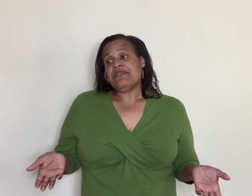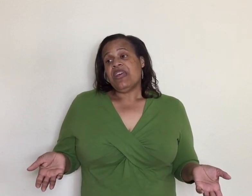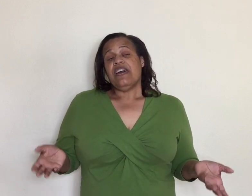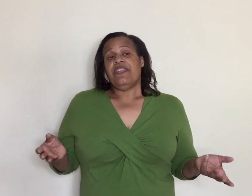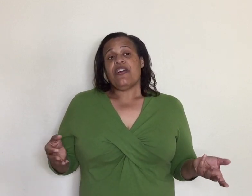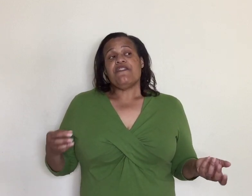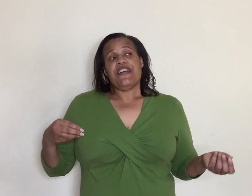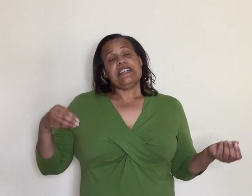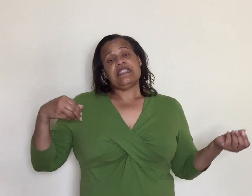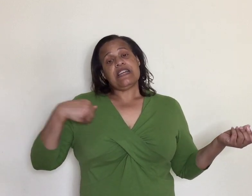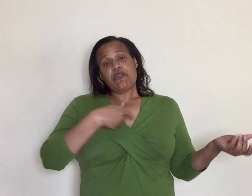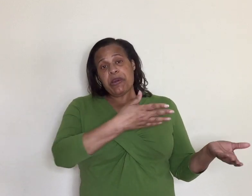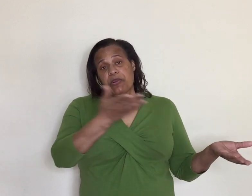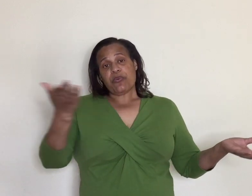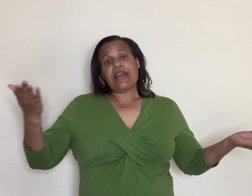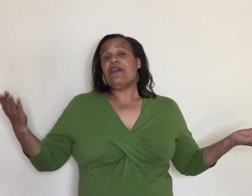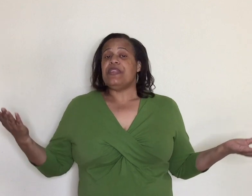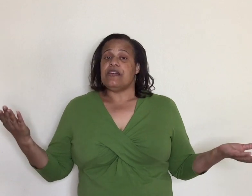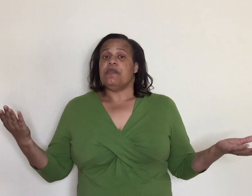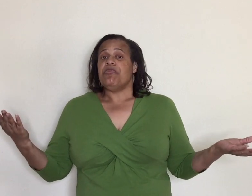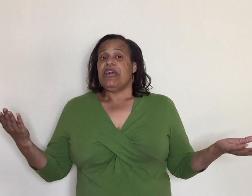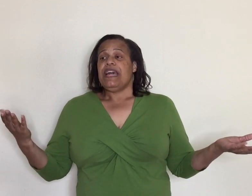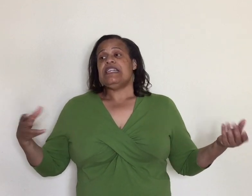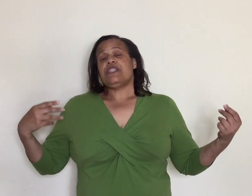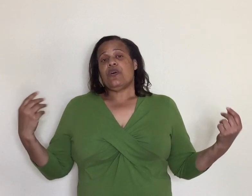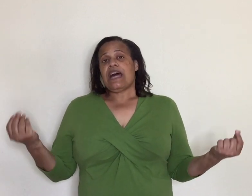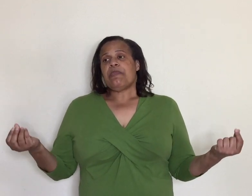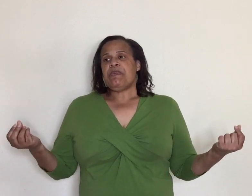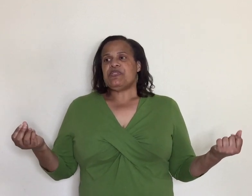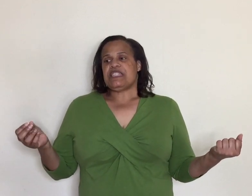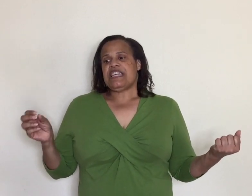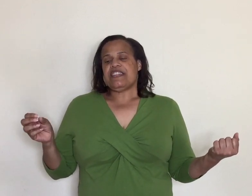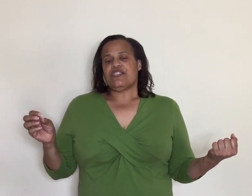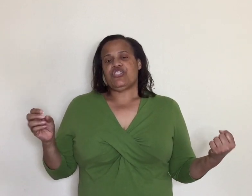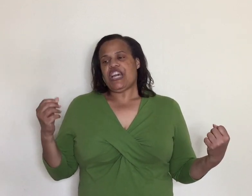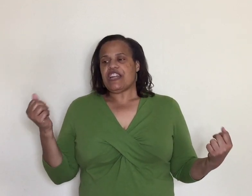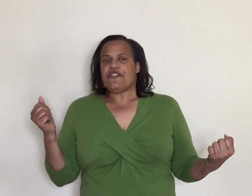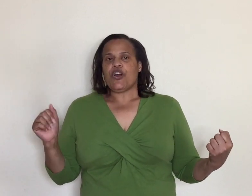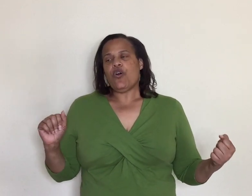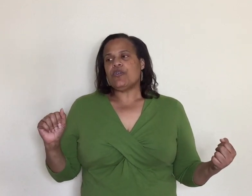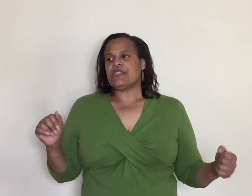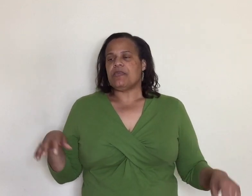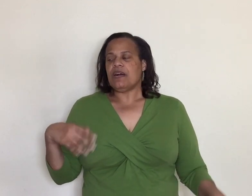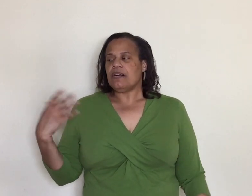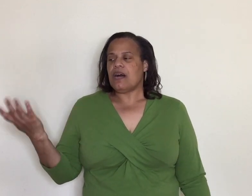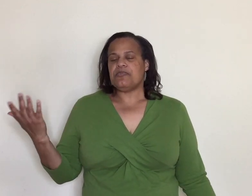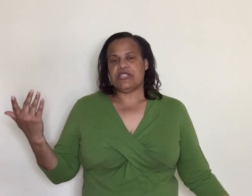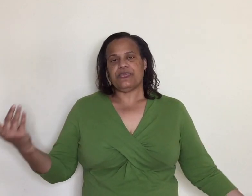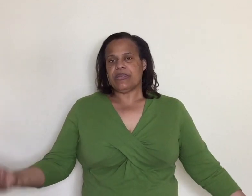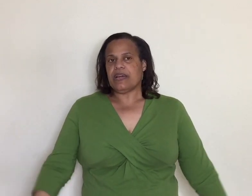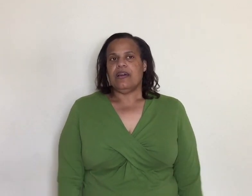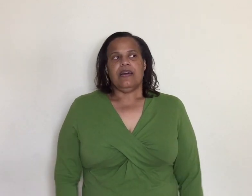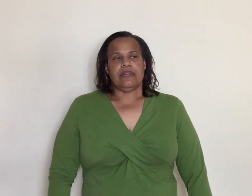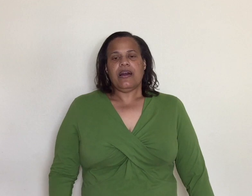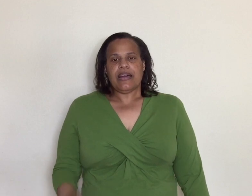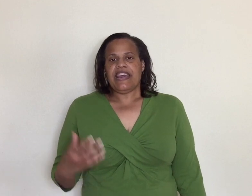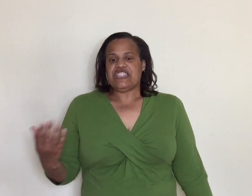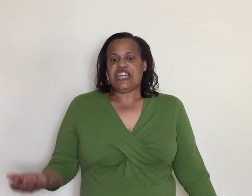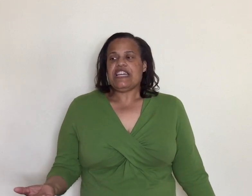they're infecting several people around them and so a lot of people just think they're shaking up a cold or something oh I'm just really god I can't shake